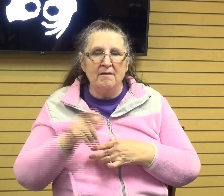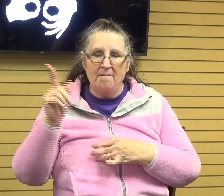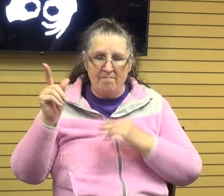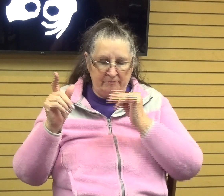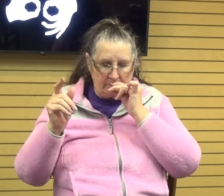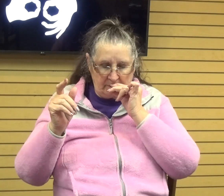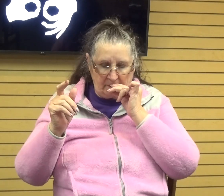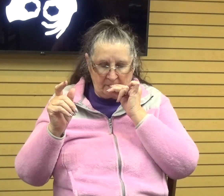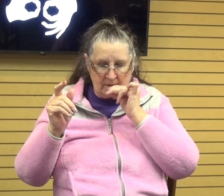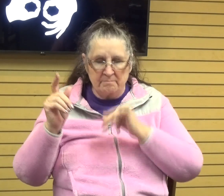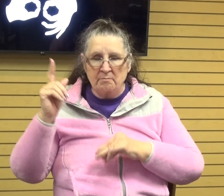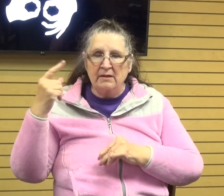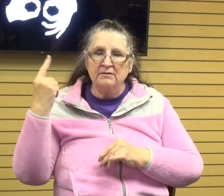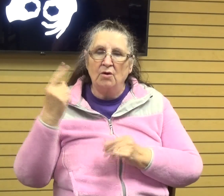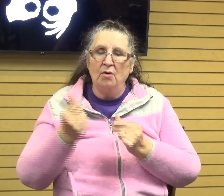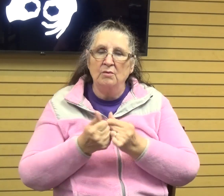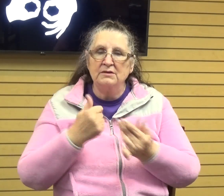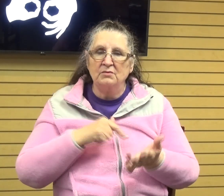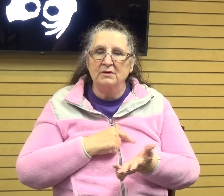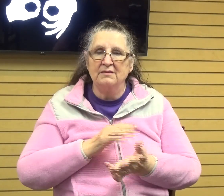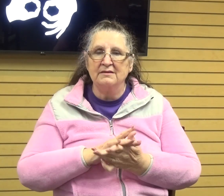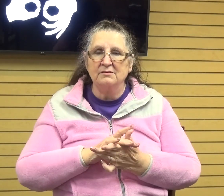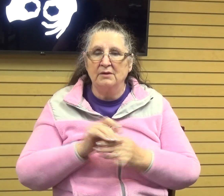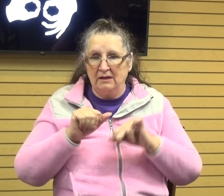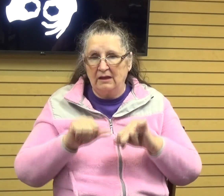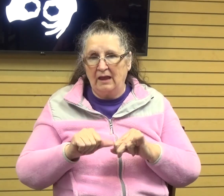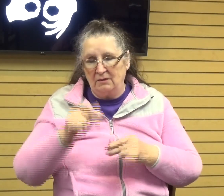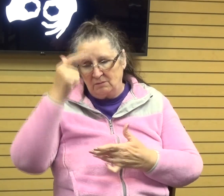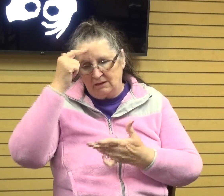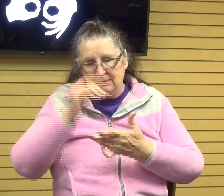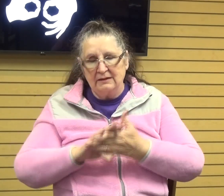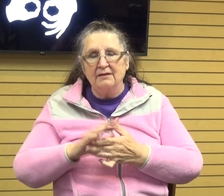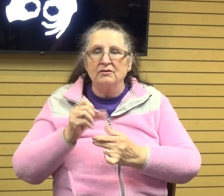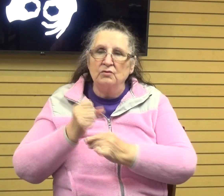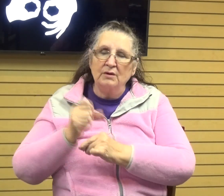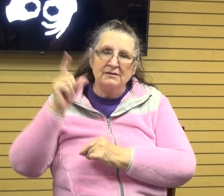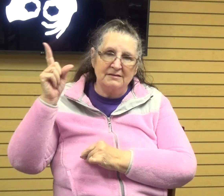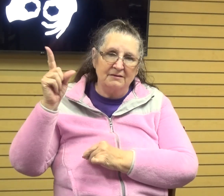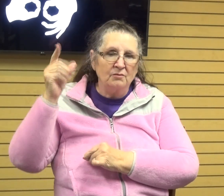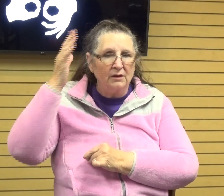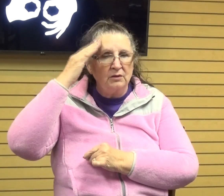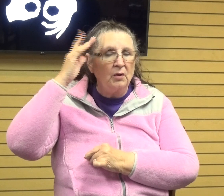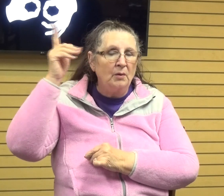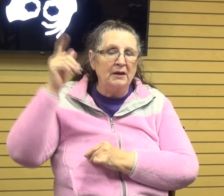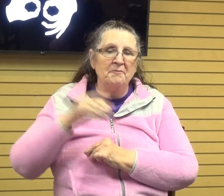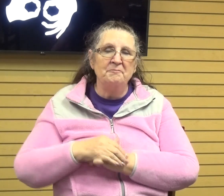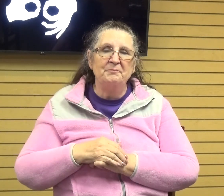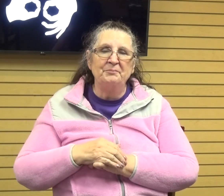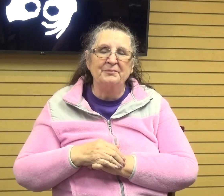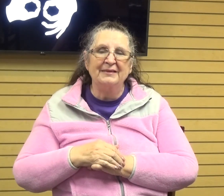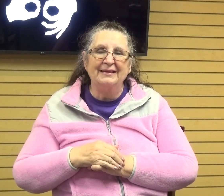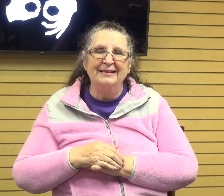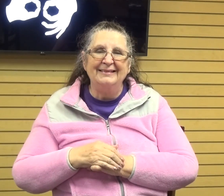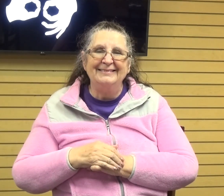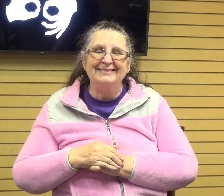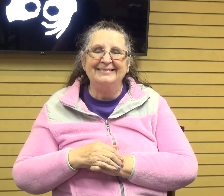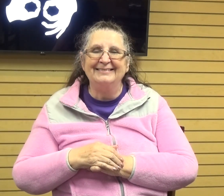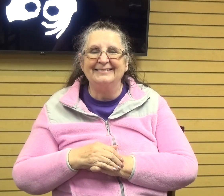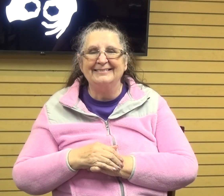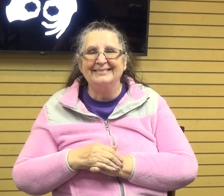he's always with us and we can believe that and we can trust that because we know him. And, um, so that just, just really